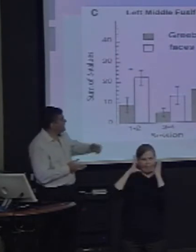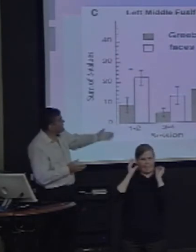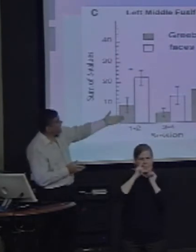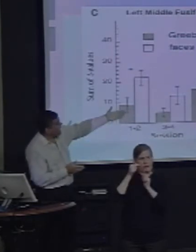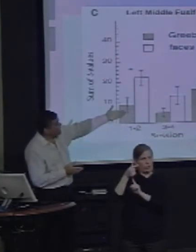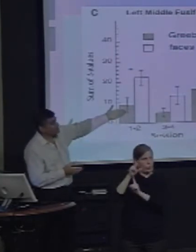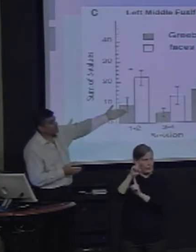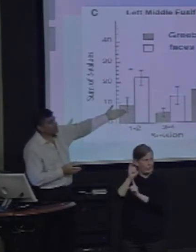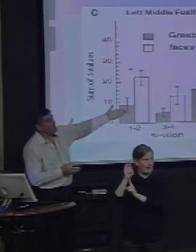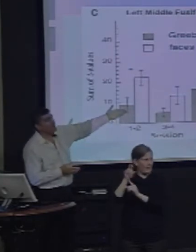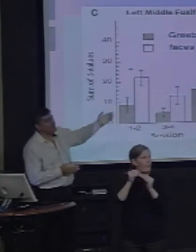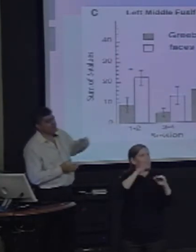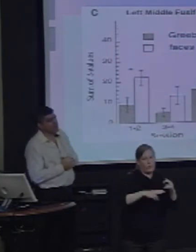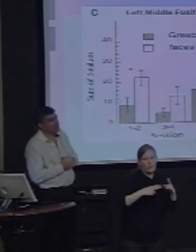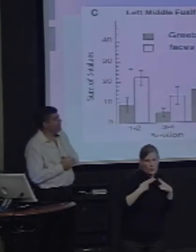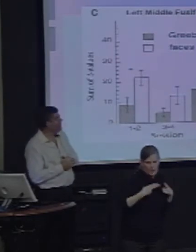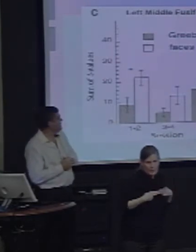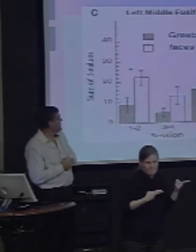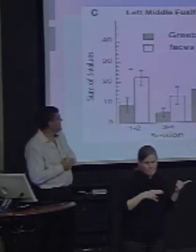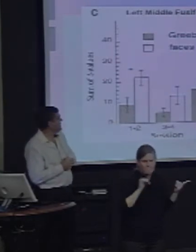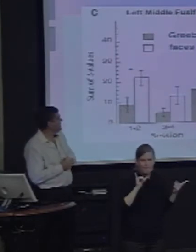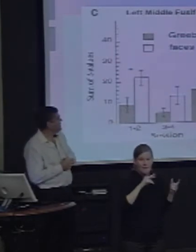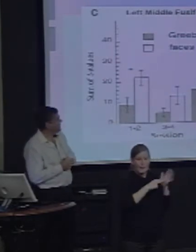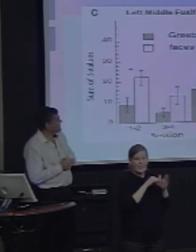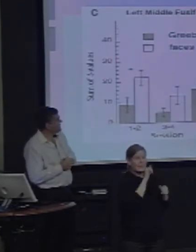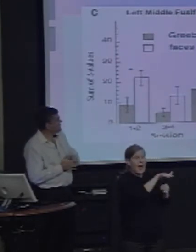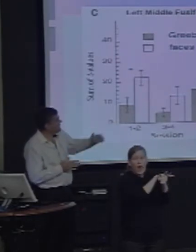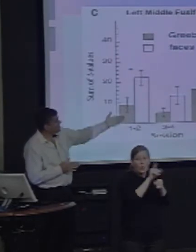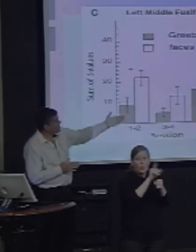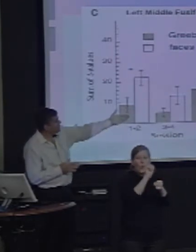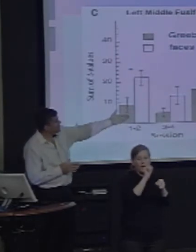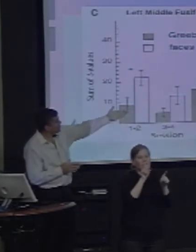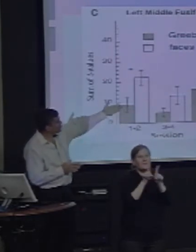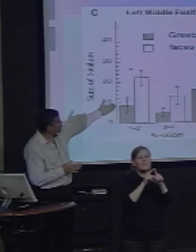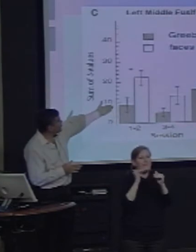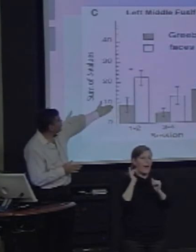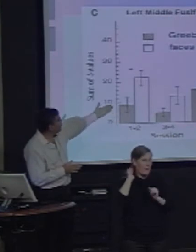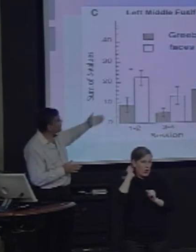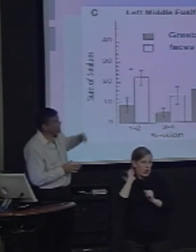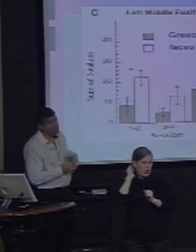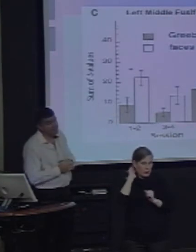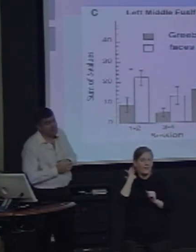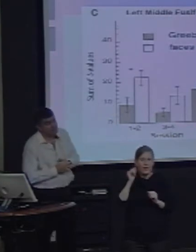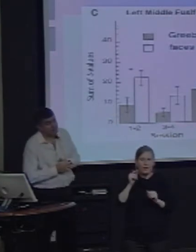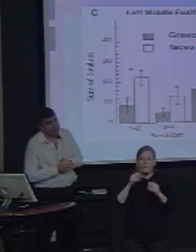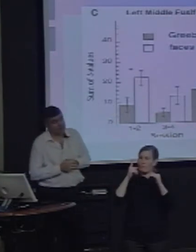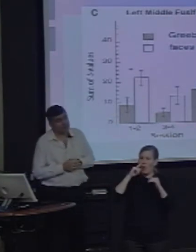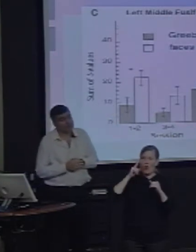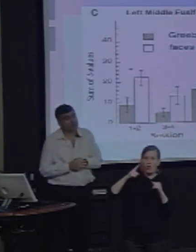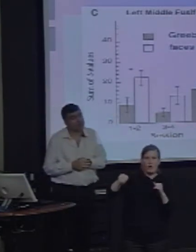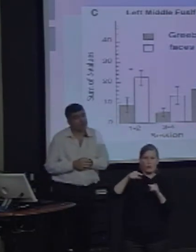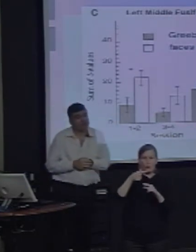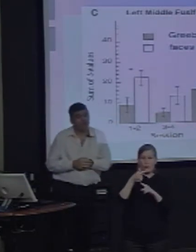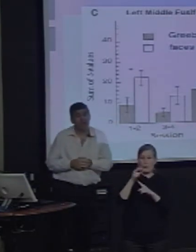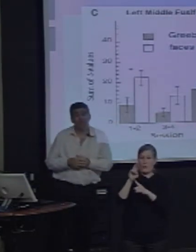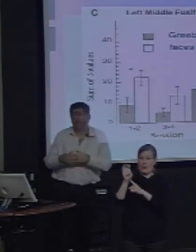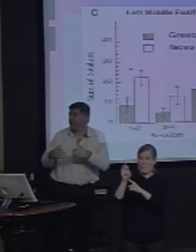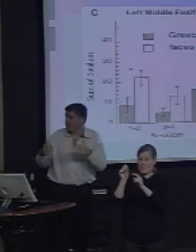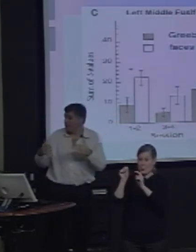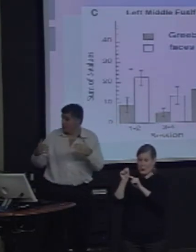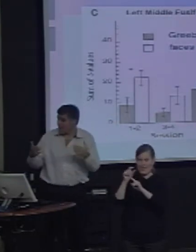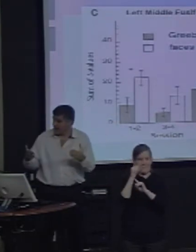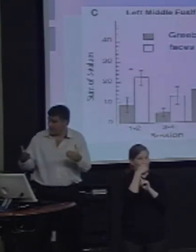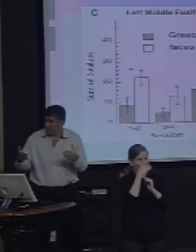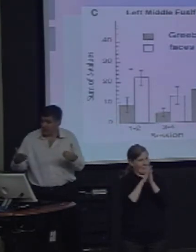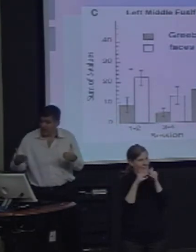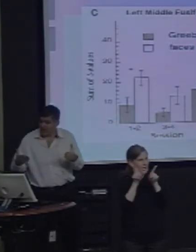area is as responsive to gruebles as it is to faces. And that's actually true in both the left and the right hemisphere. So